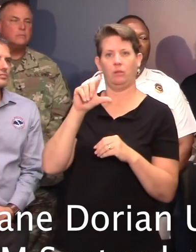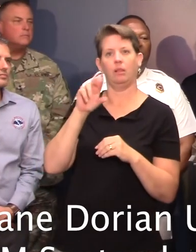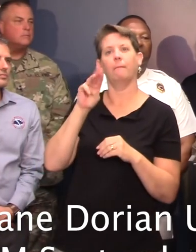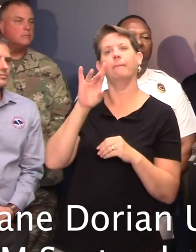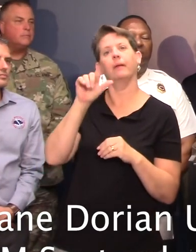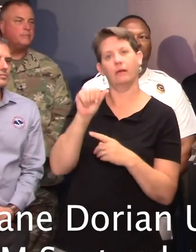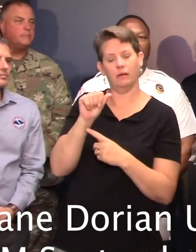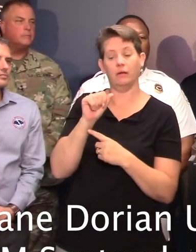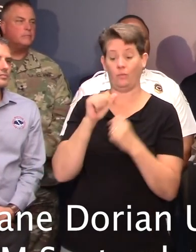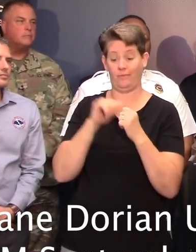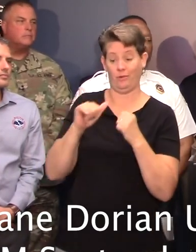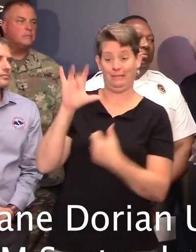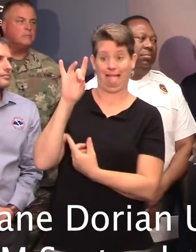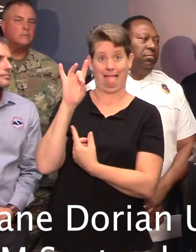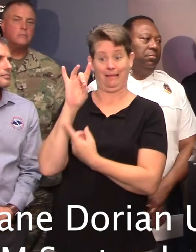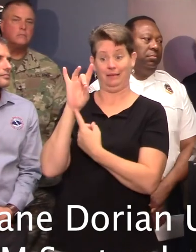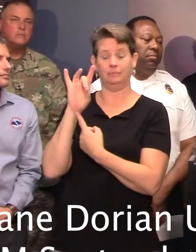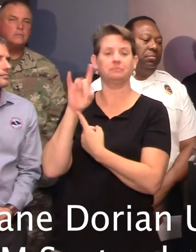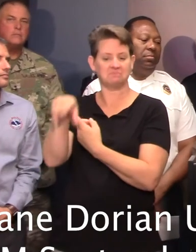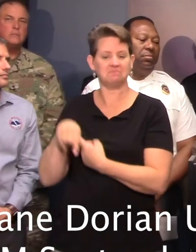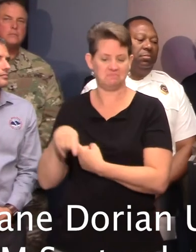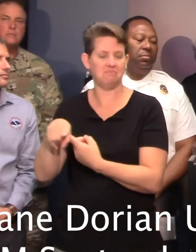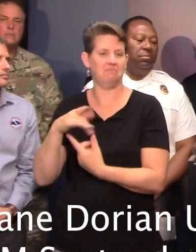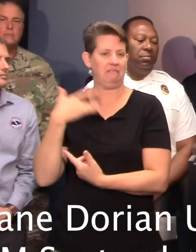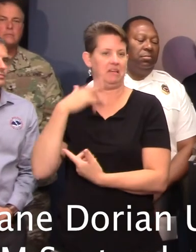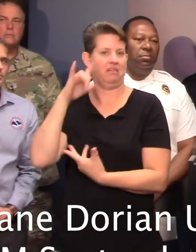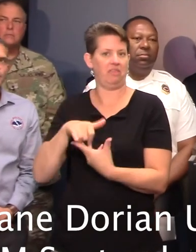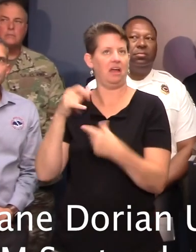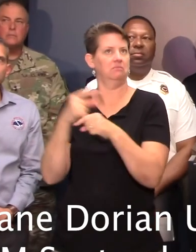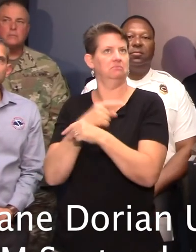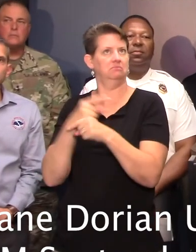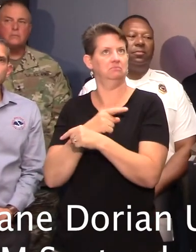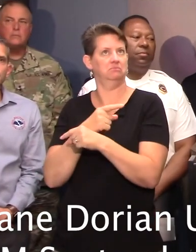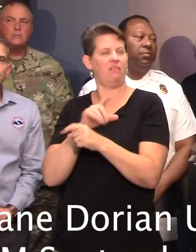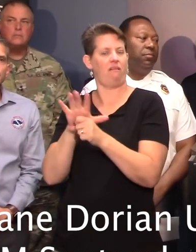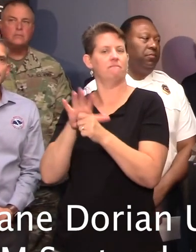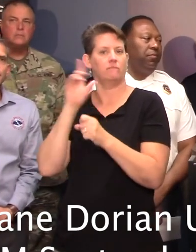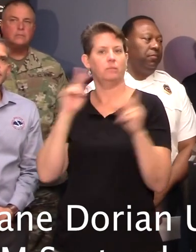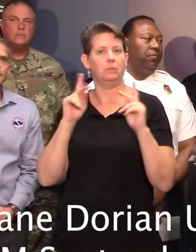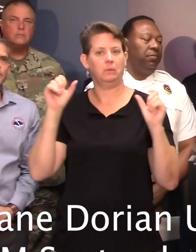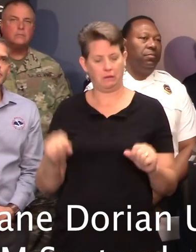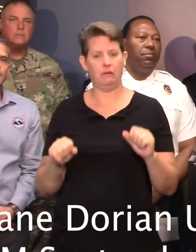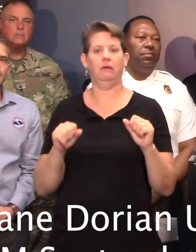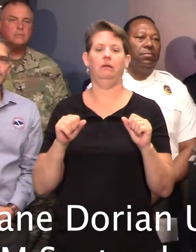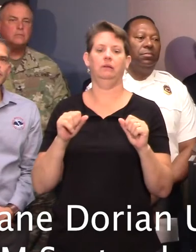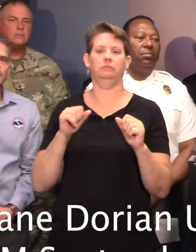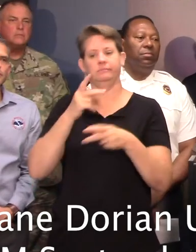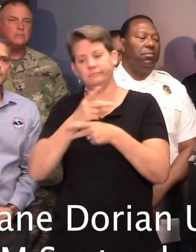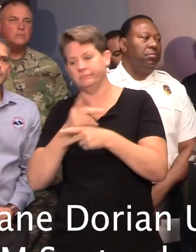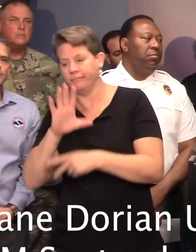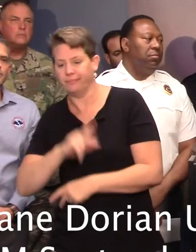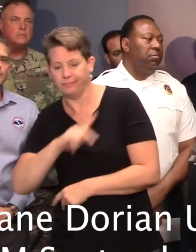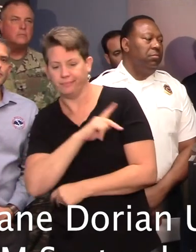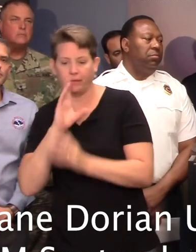accessible, on the reverse side, we believe that that provides ample opportunity for individuals to make their personal plans